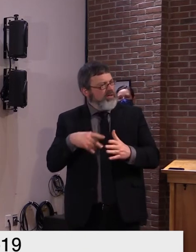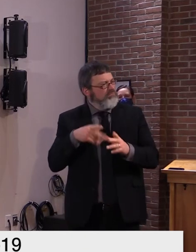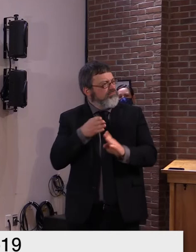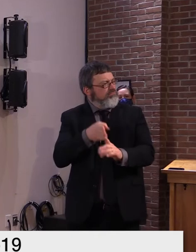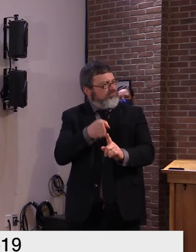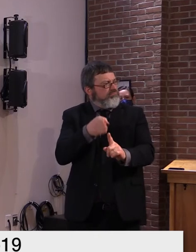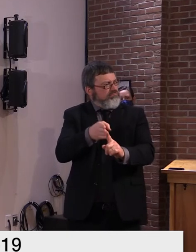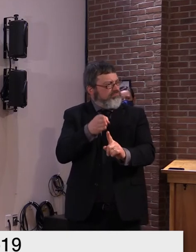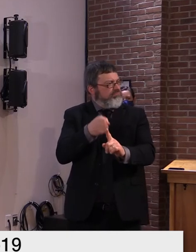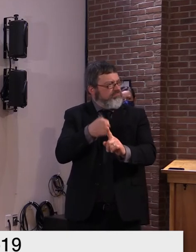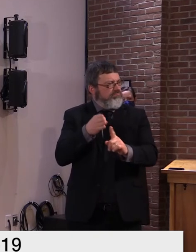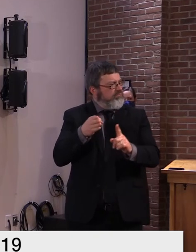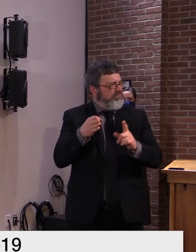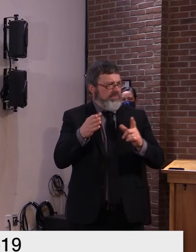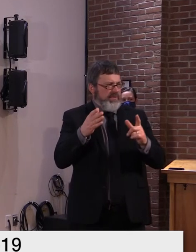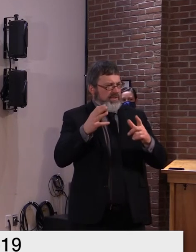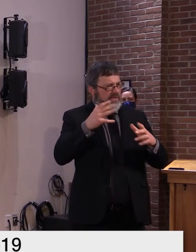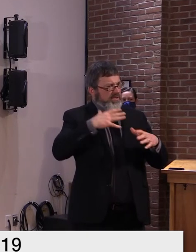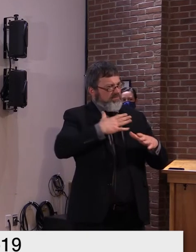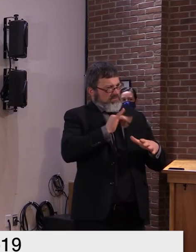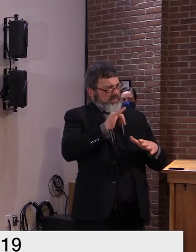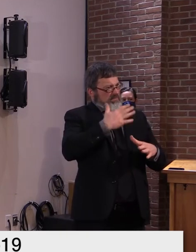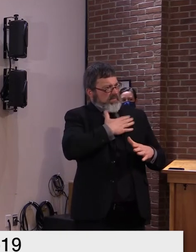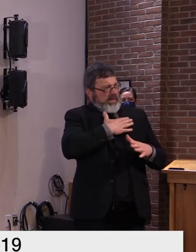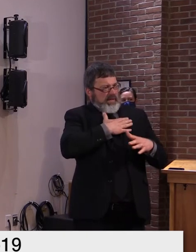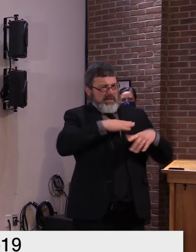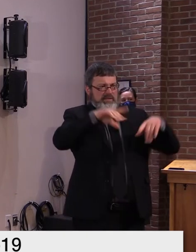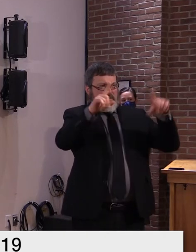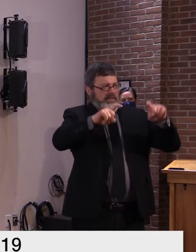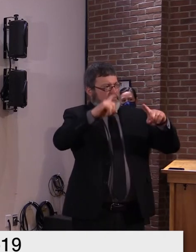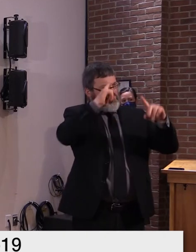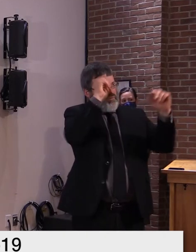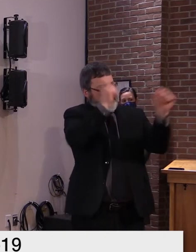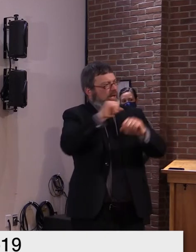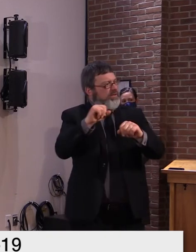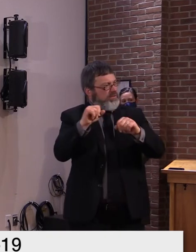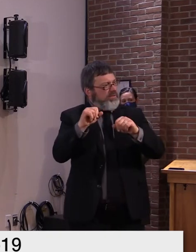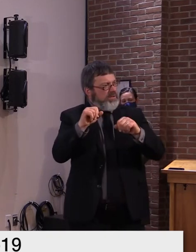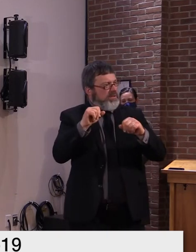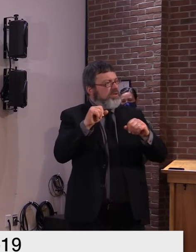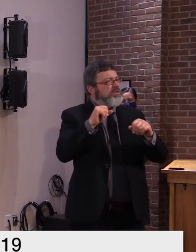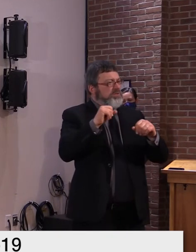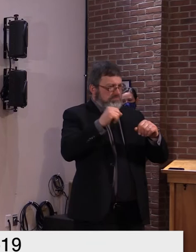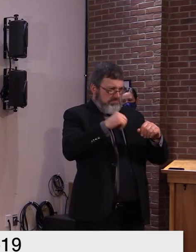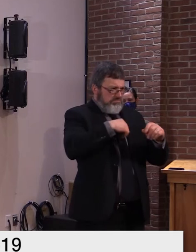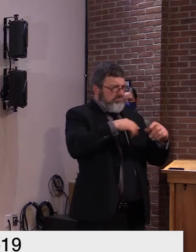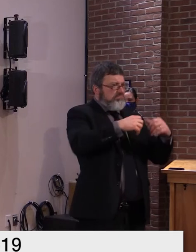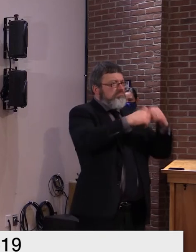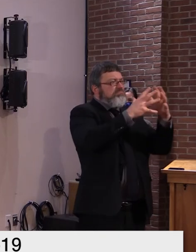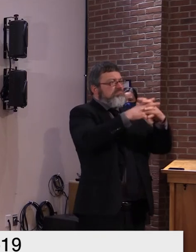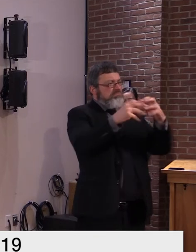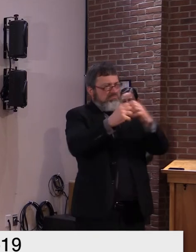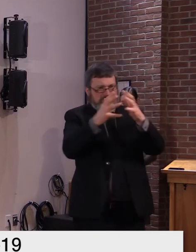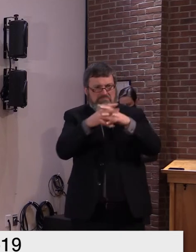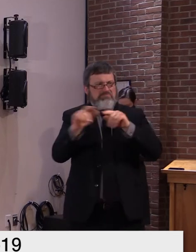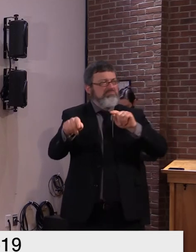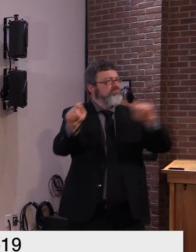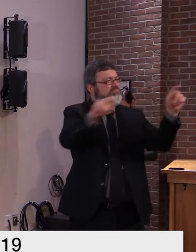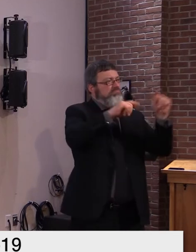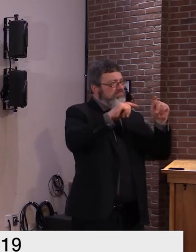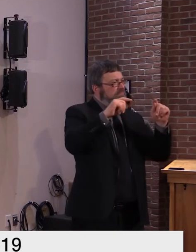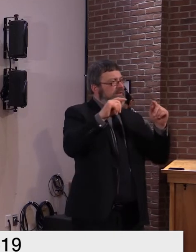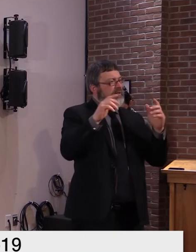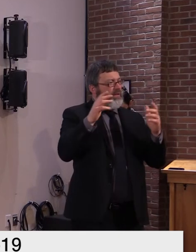again, you know, across platforms, whether you're talking about Boston, the Mayo Clinic or the